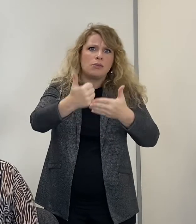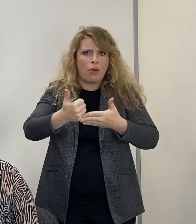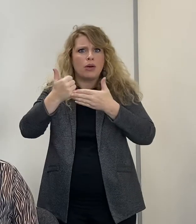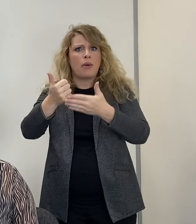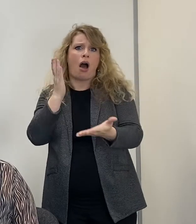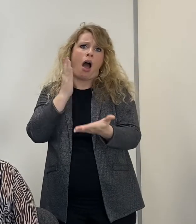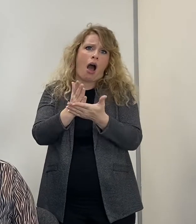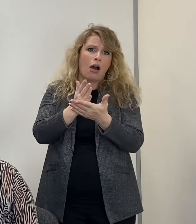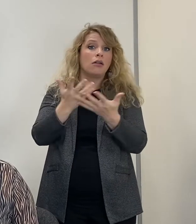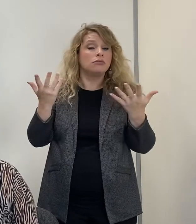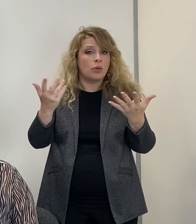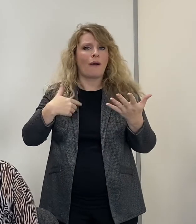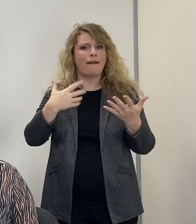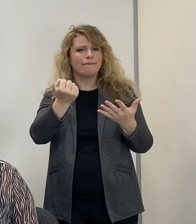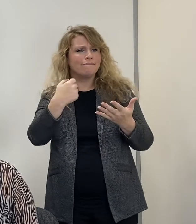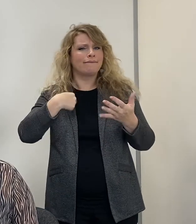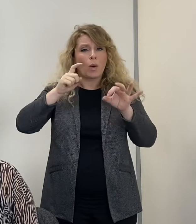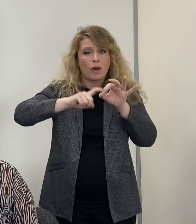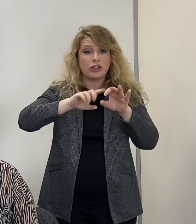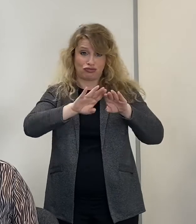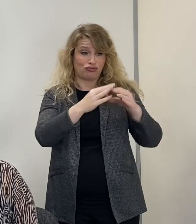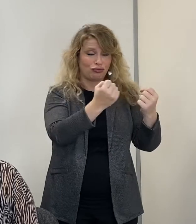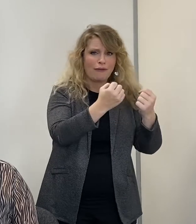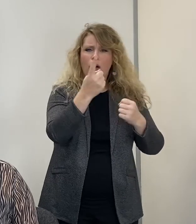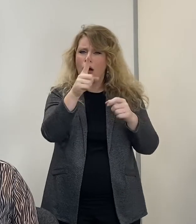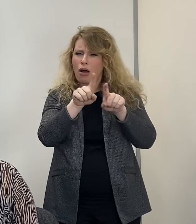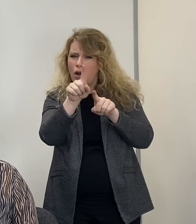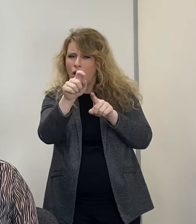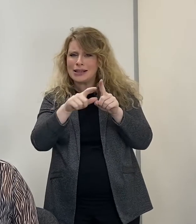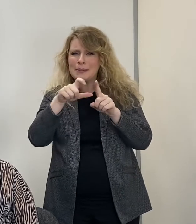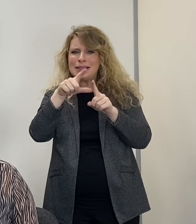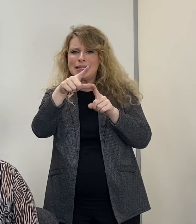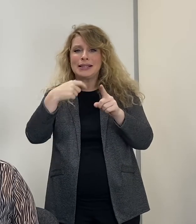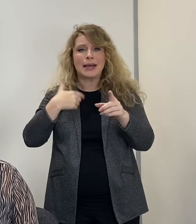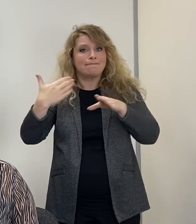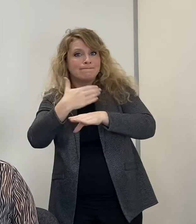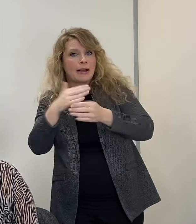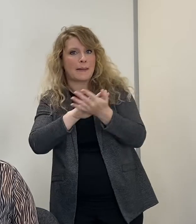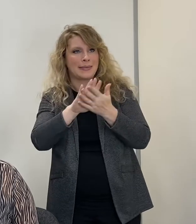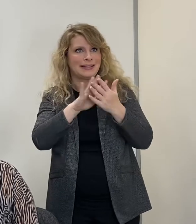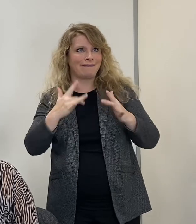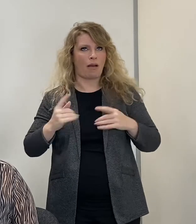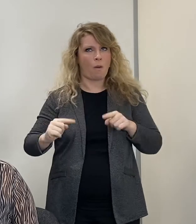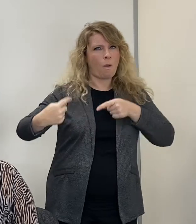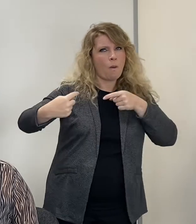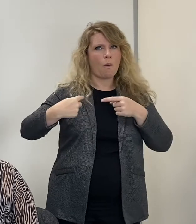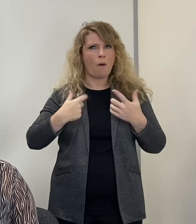In addition to qualification training, we launched CPD accredited activities to help challenge their role in the classroom.